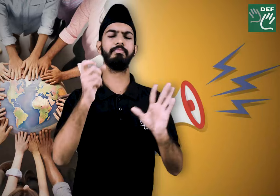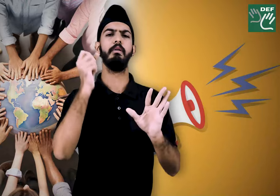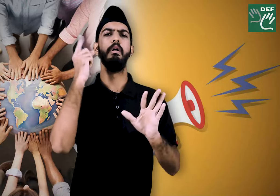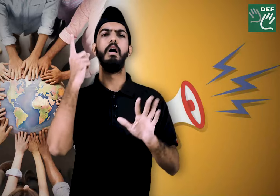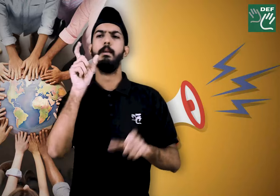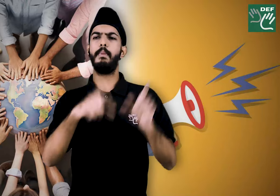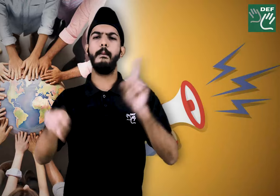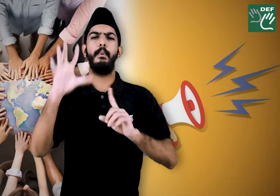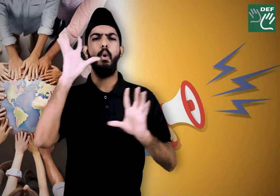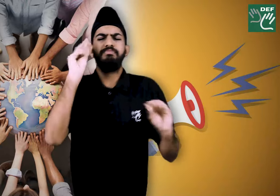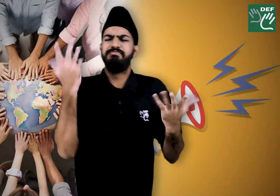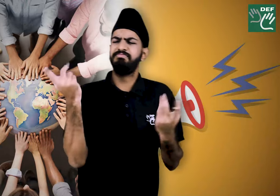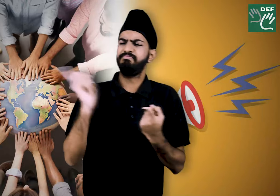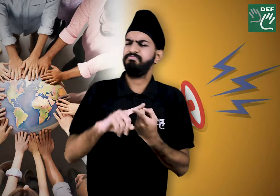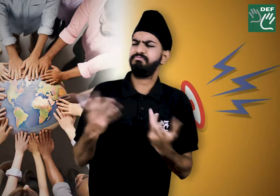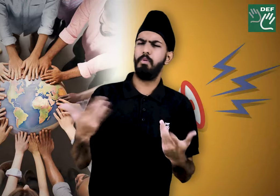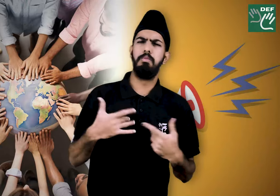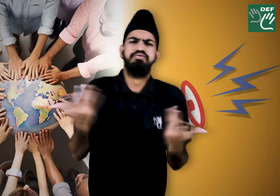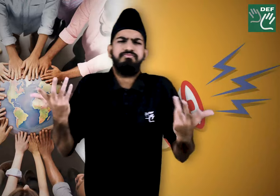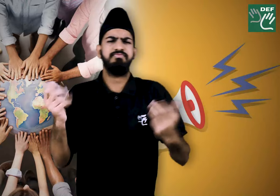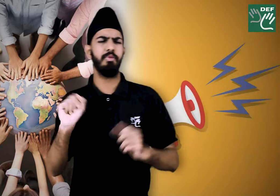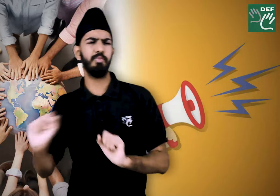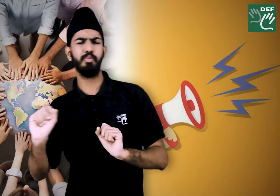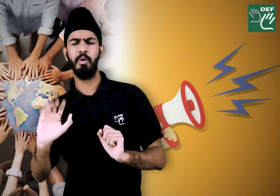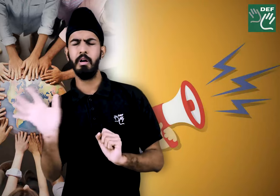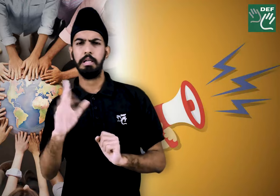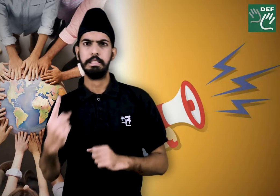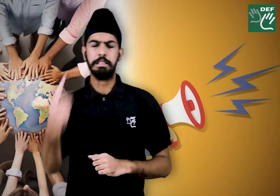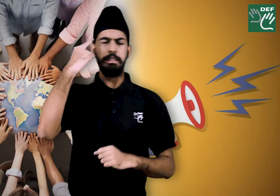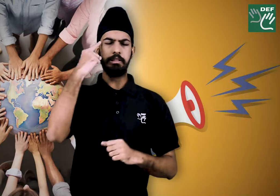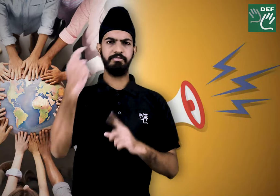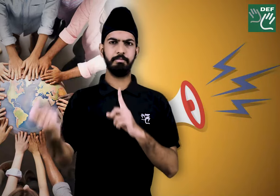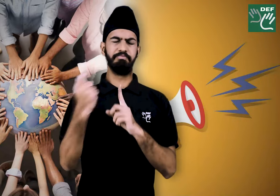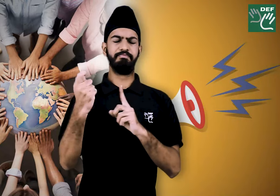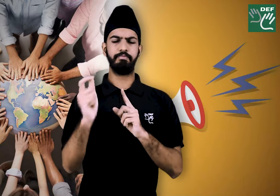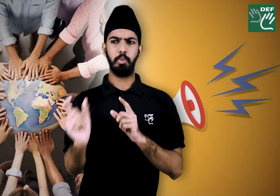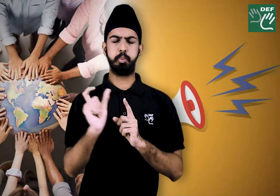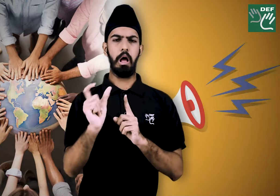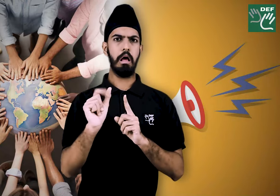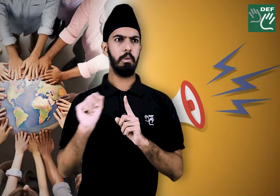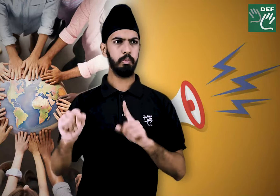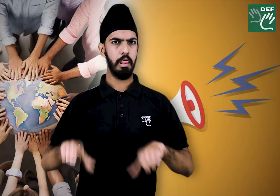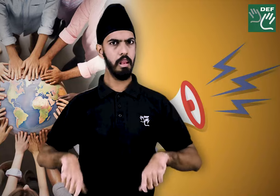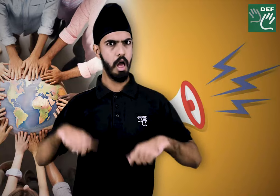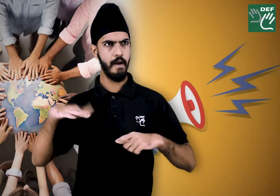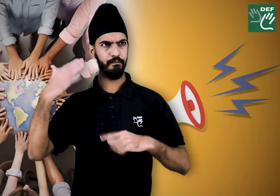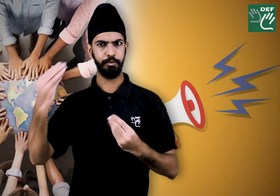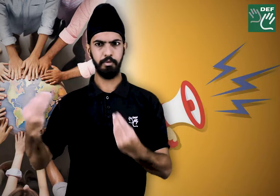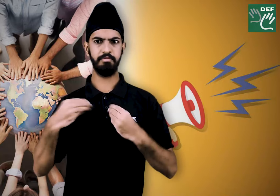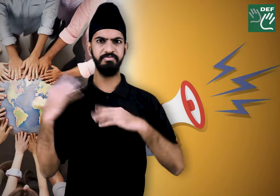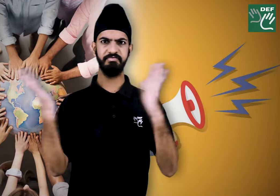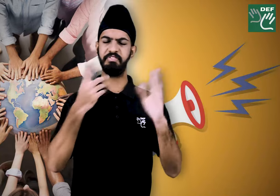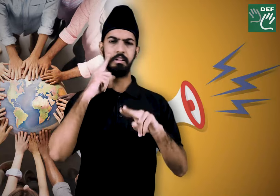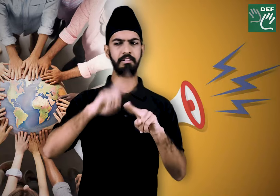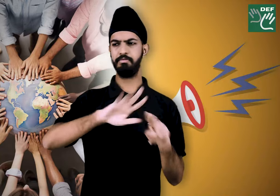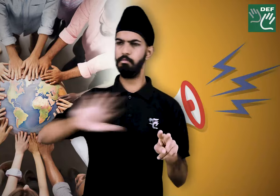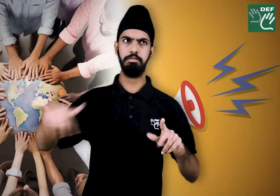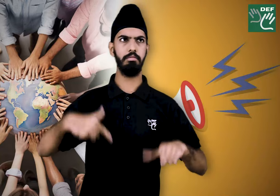on this planet, as it's our sole responsibility. Environmental activism, on such an occasion, puts